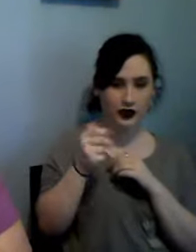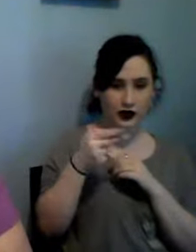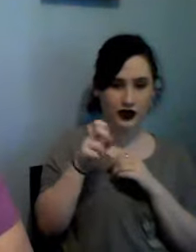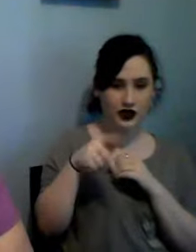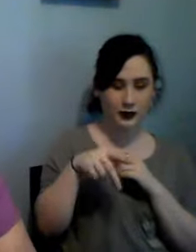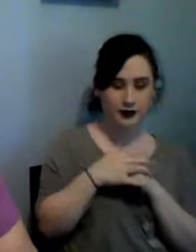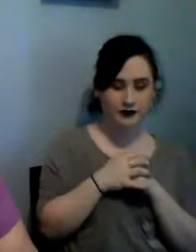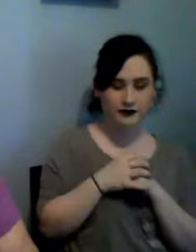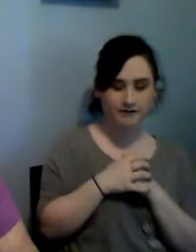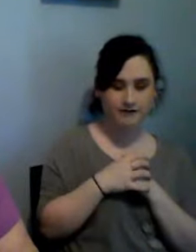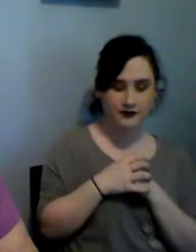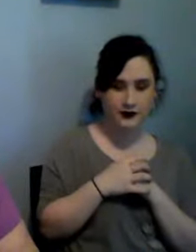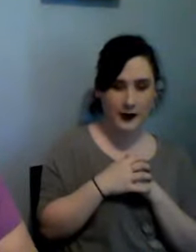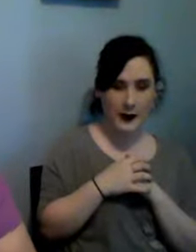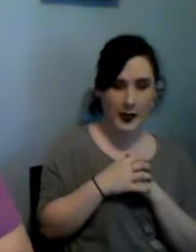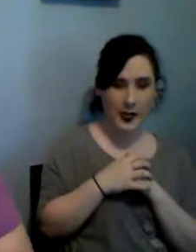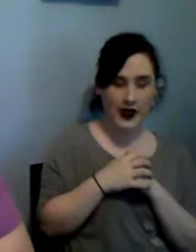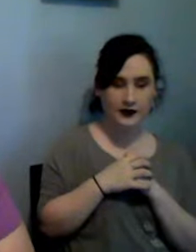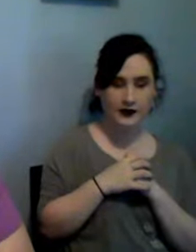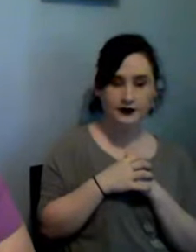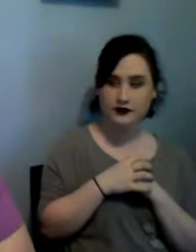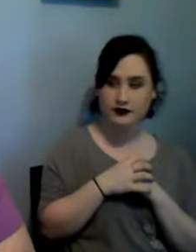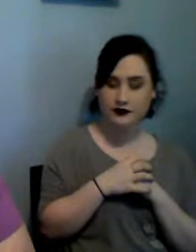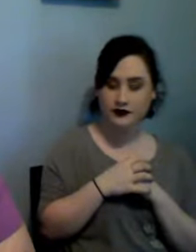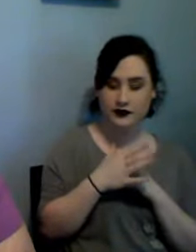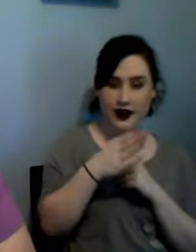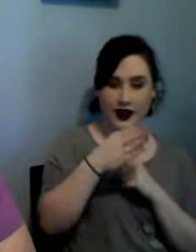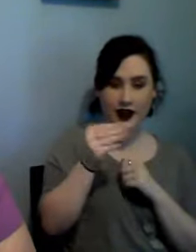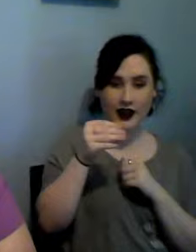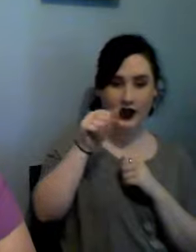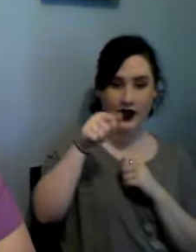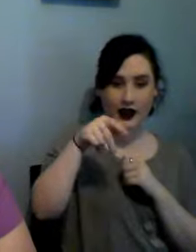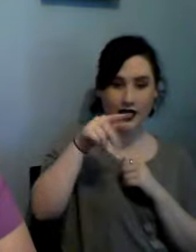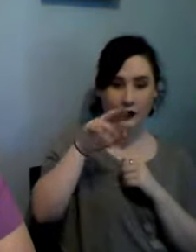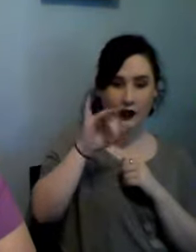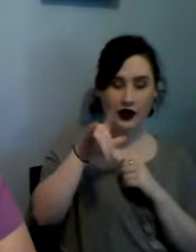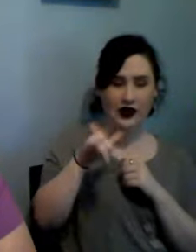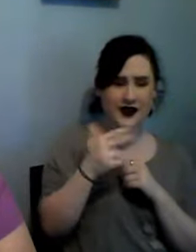and April is just too cute look at that cat looking like a bunny